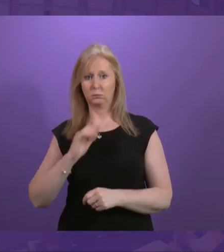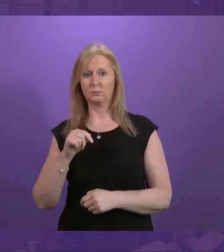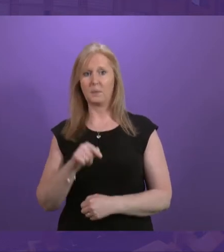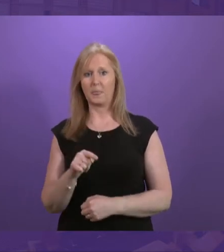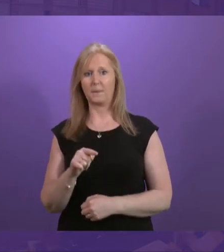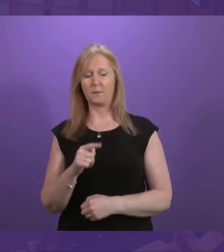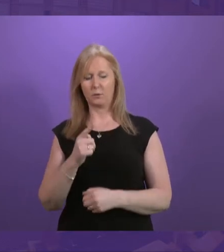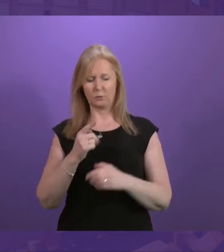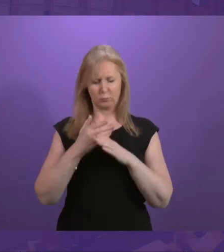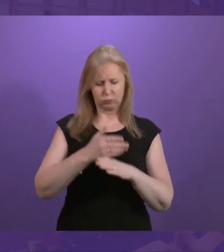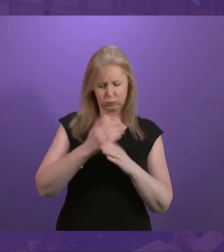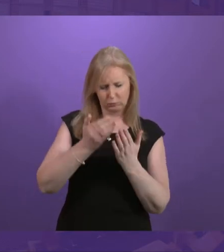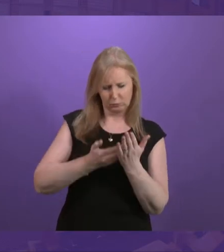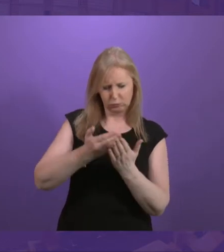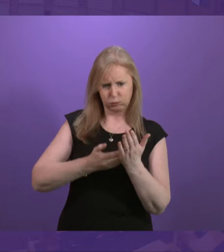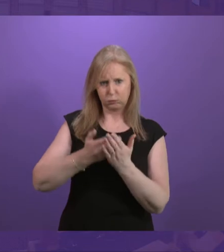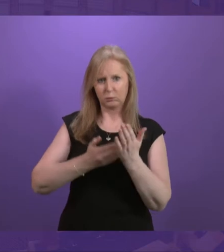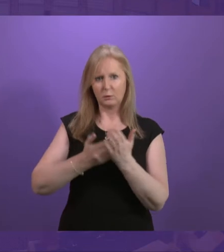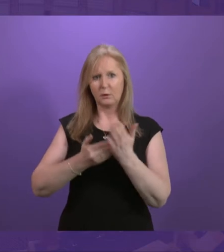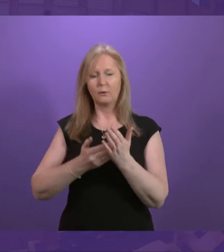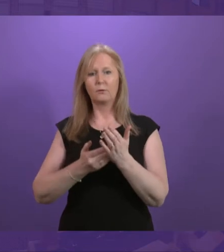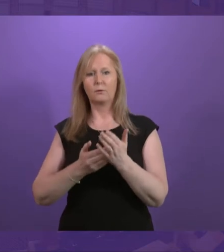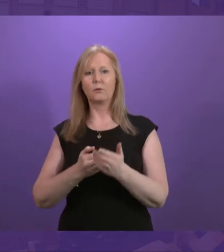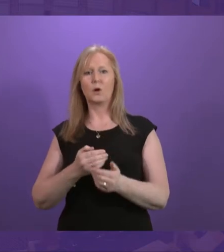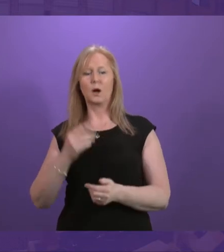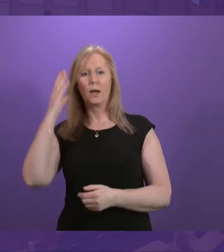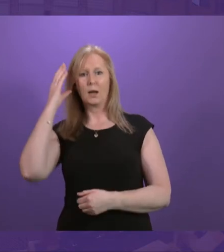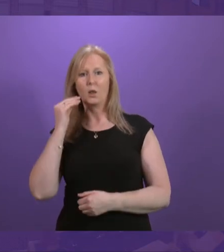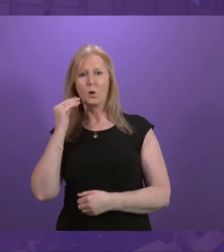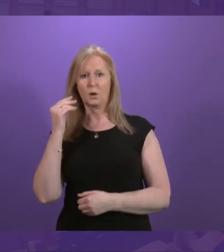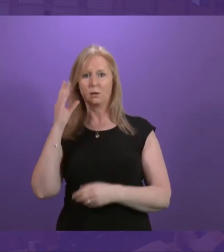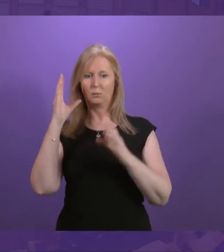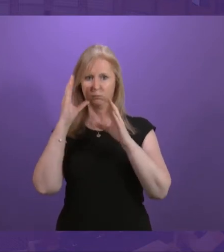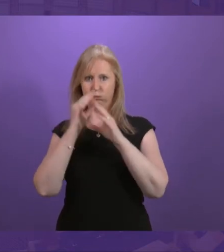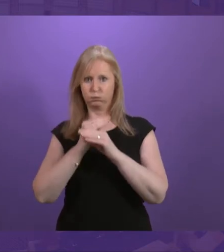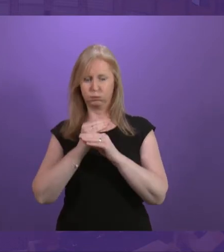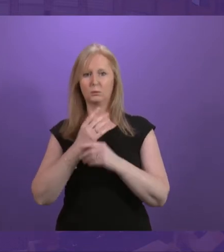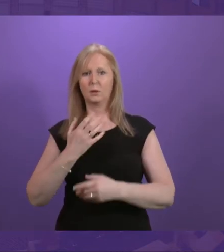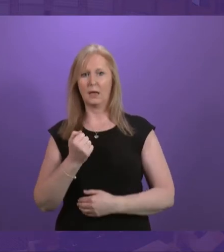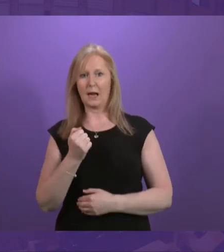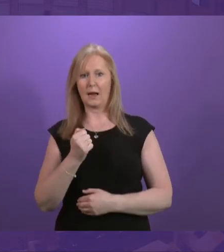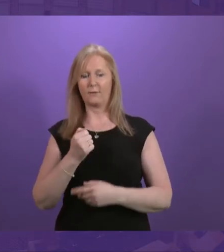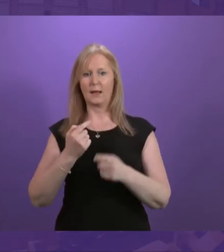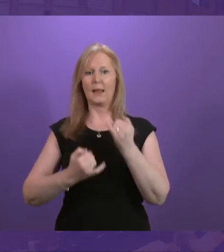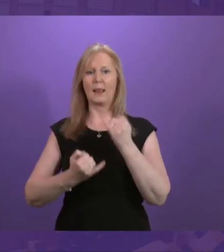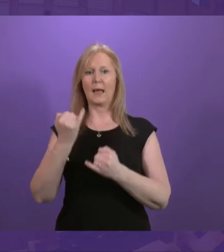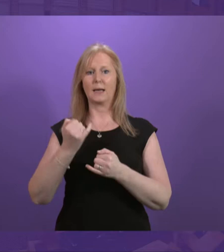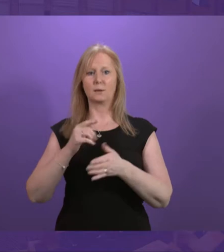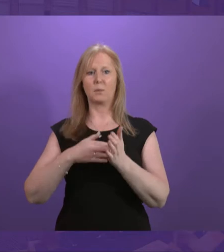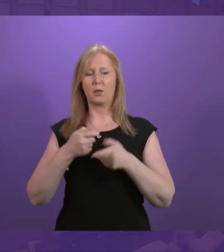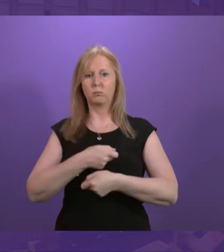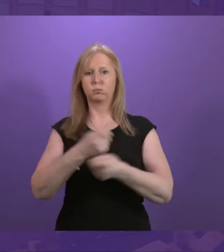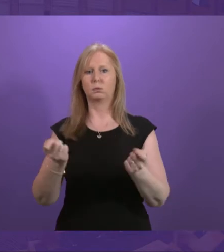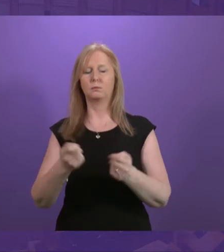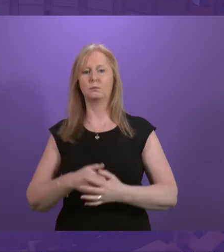to compile the Combating Sight and Hearing Loss Guide booklet, which, in fact, presiding officer was launched last month. In conclusion,